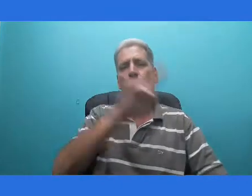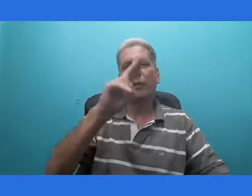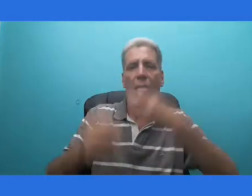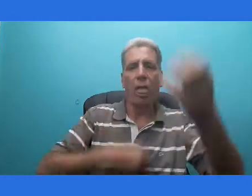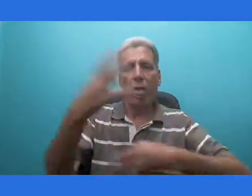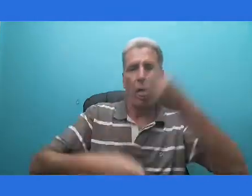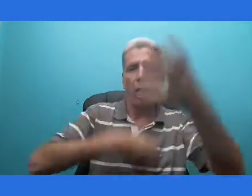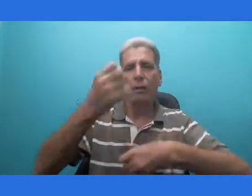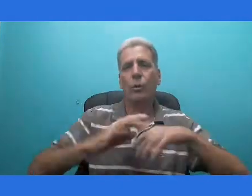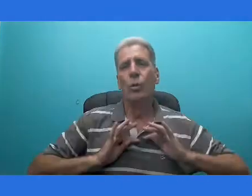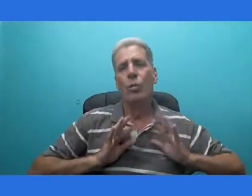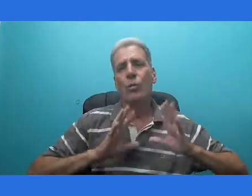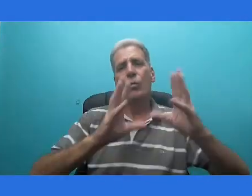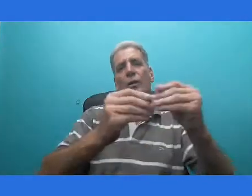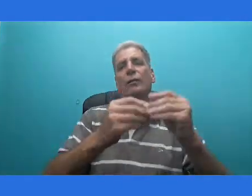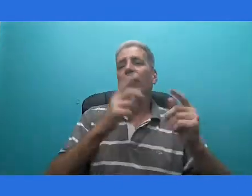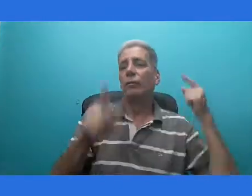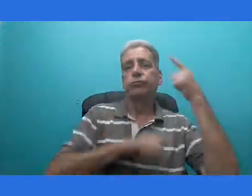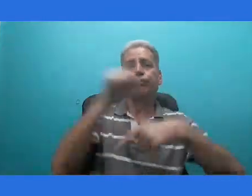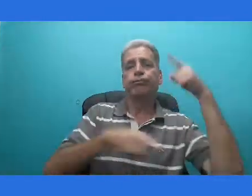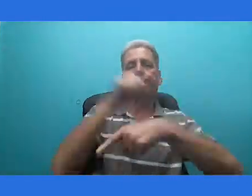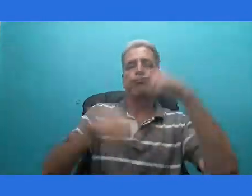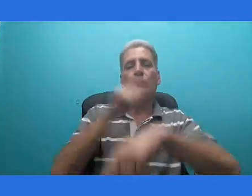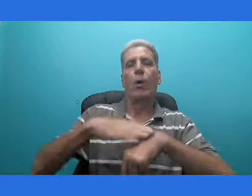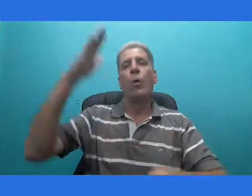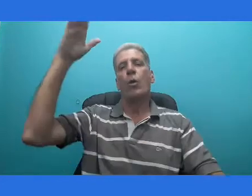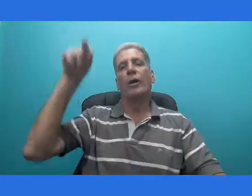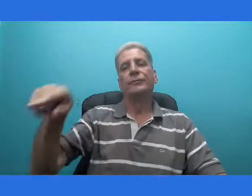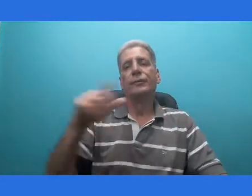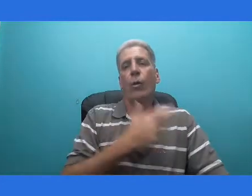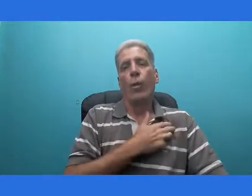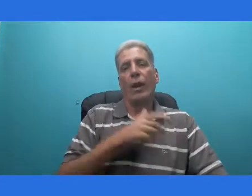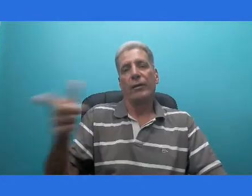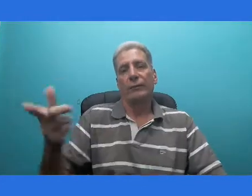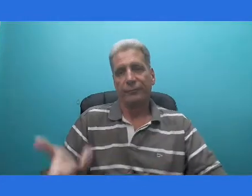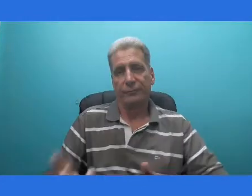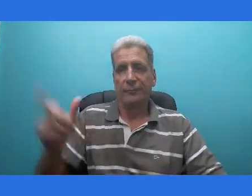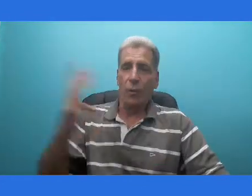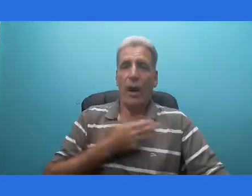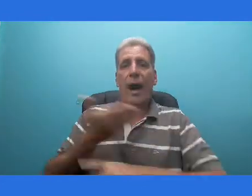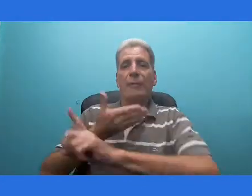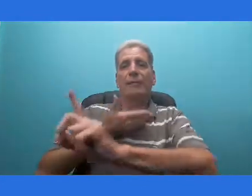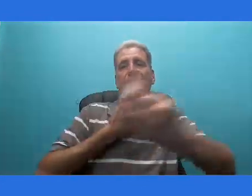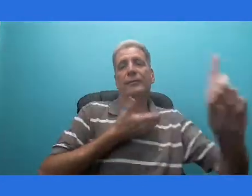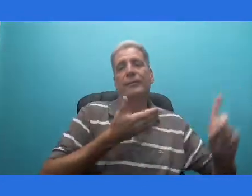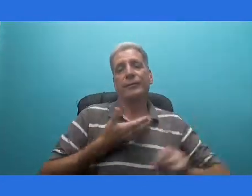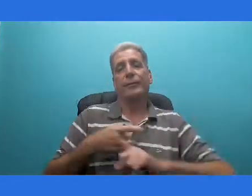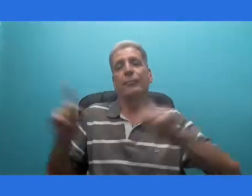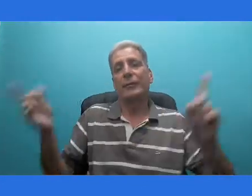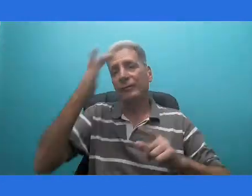I'm gonna suck. Super heavy. I'm gonna gonna